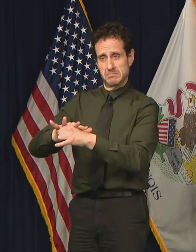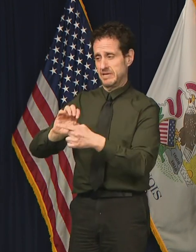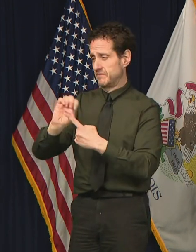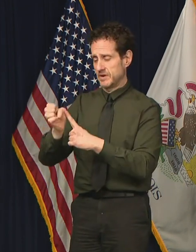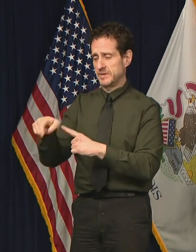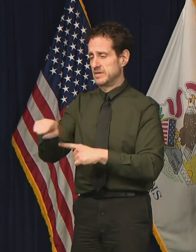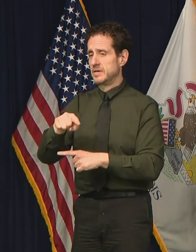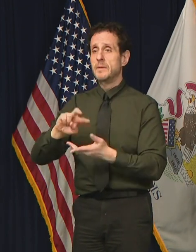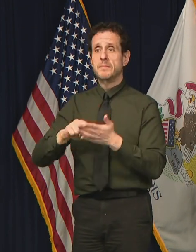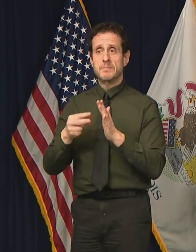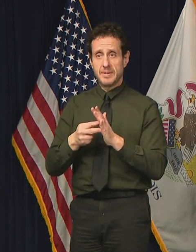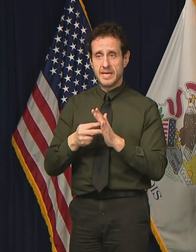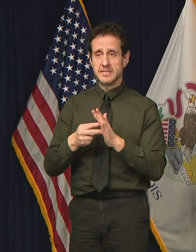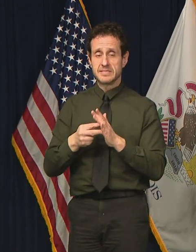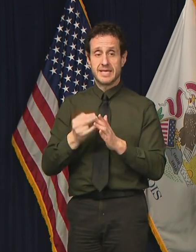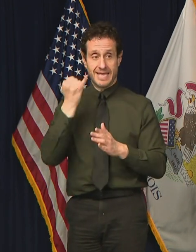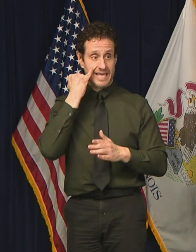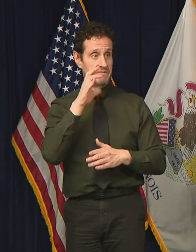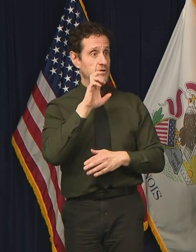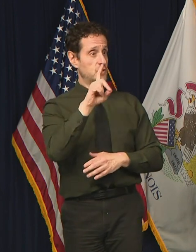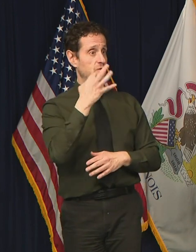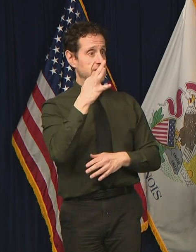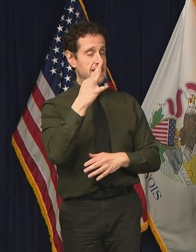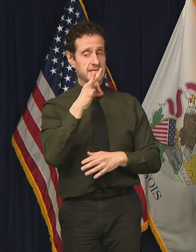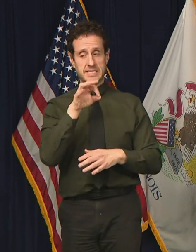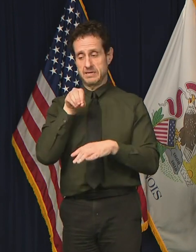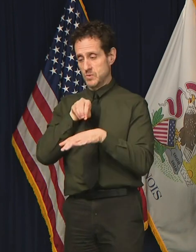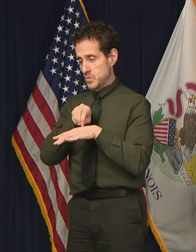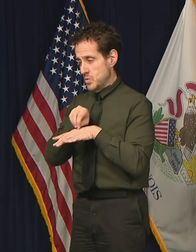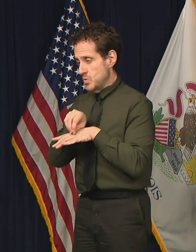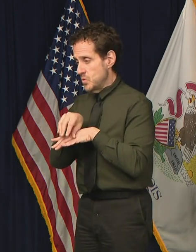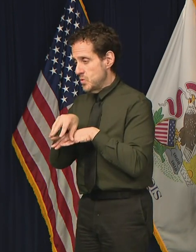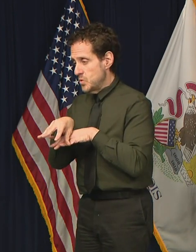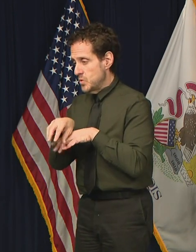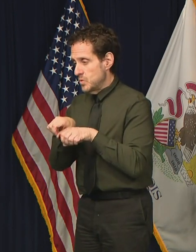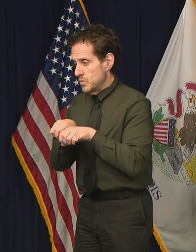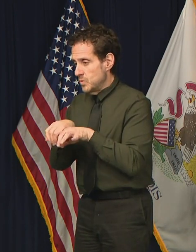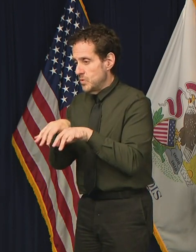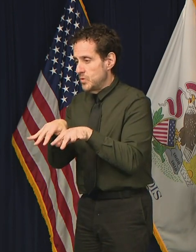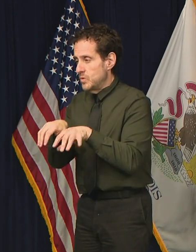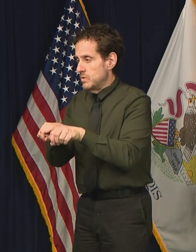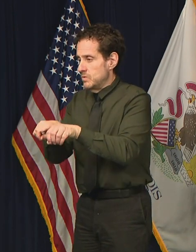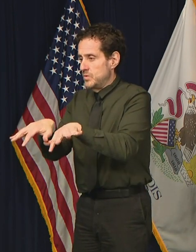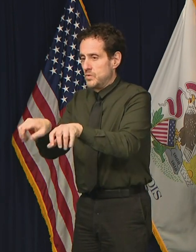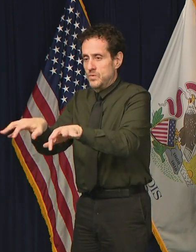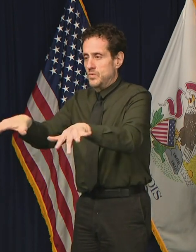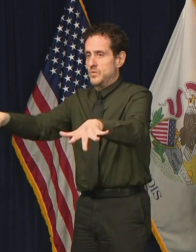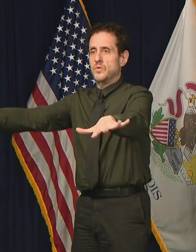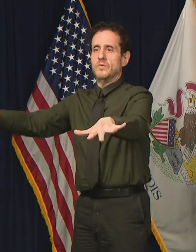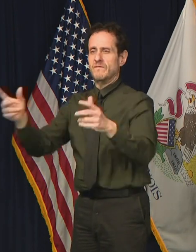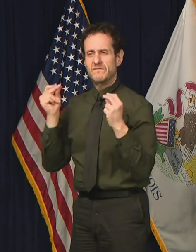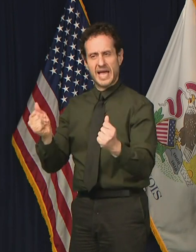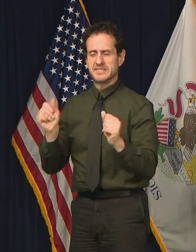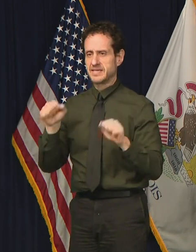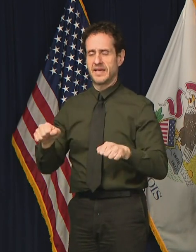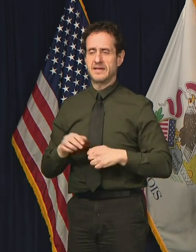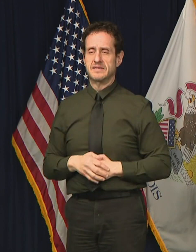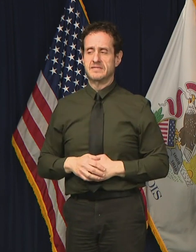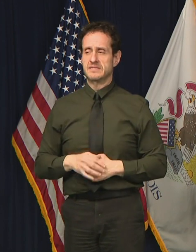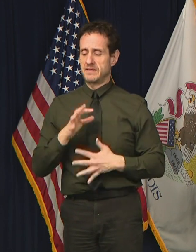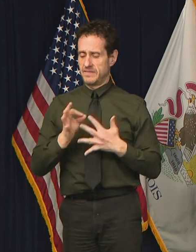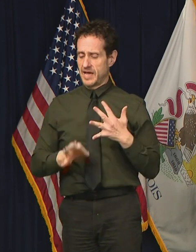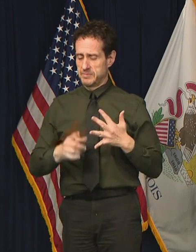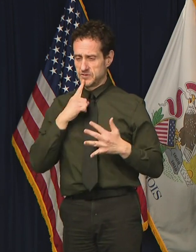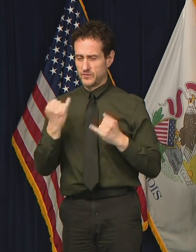heightening the potential for COVID-19 to spread really quickly once it's introduced. The options for